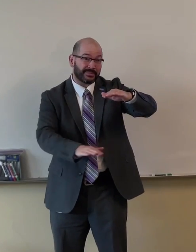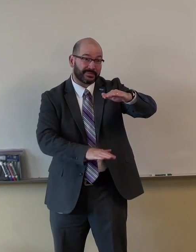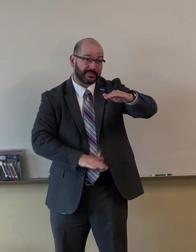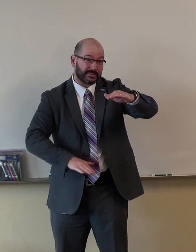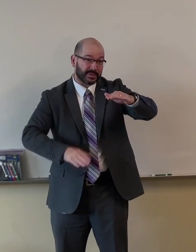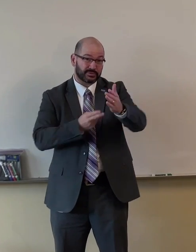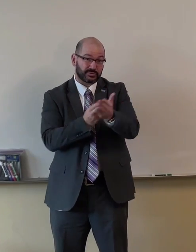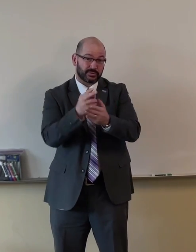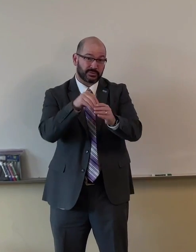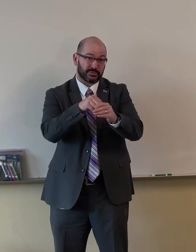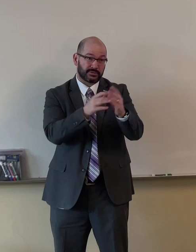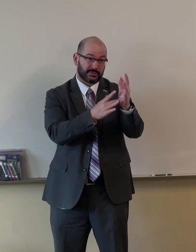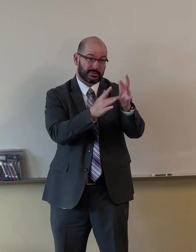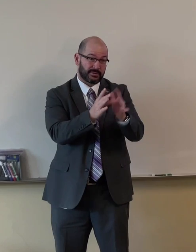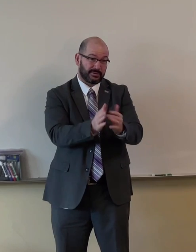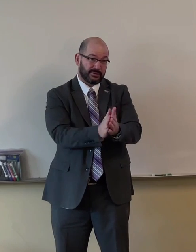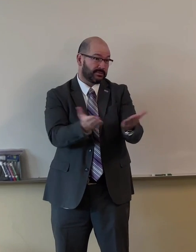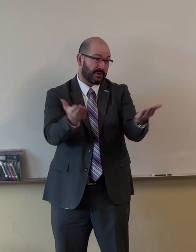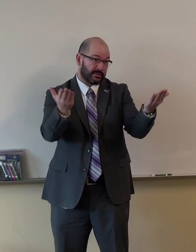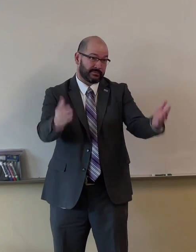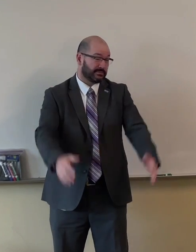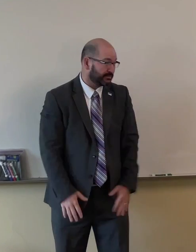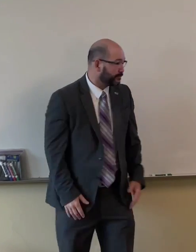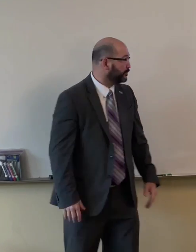But the basics is in the Bible.